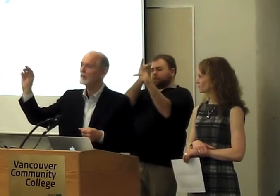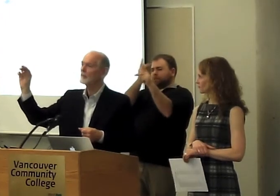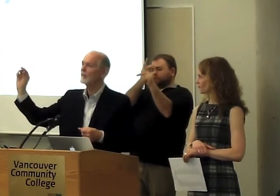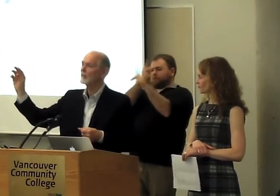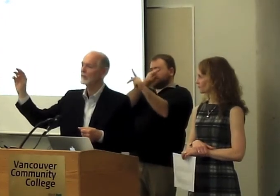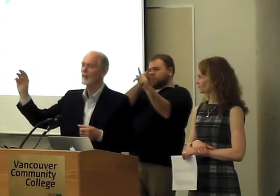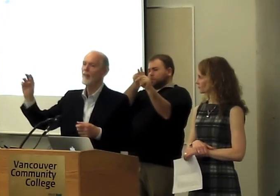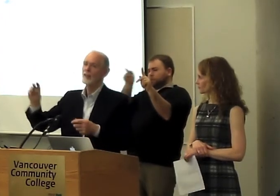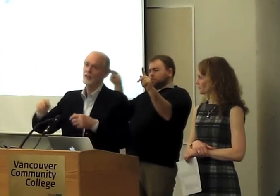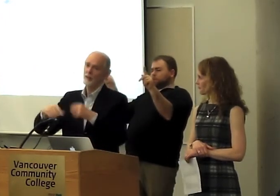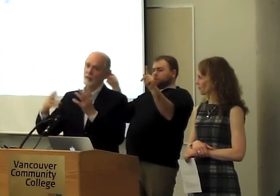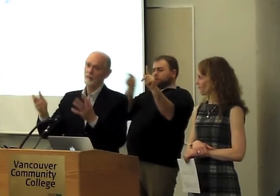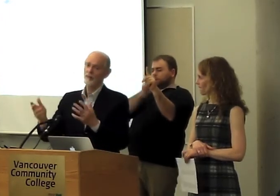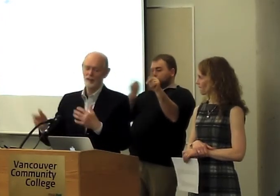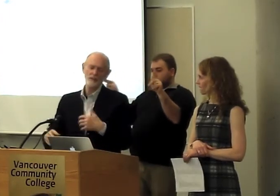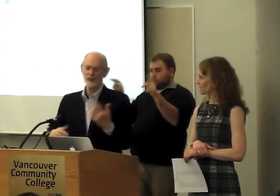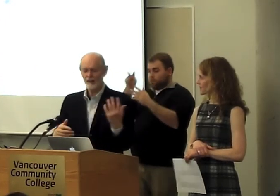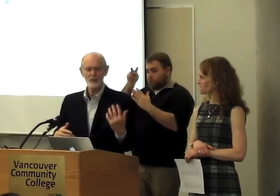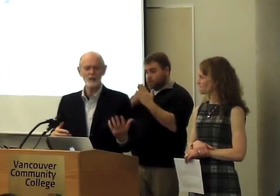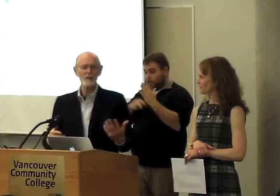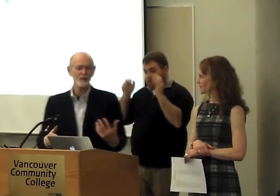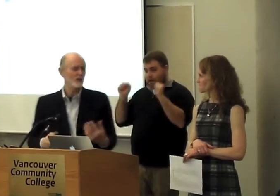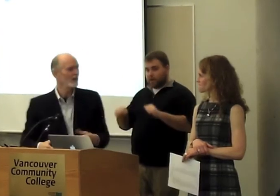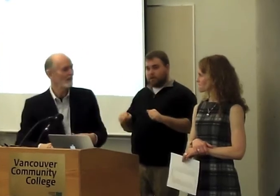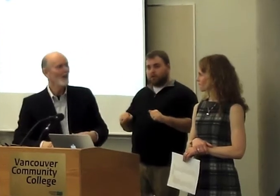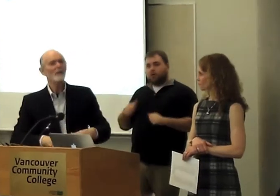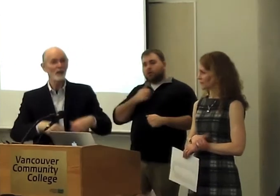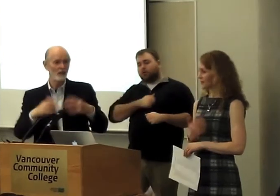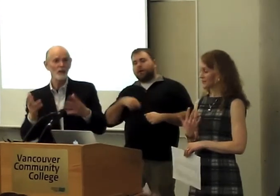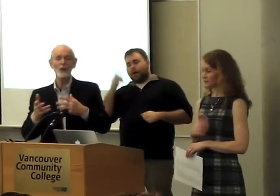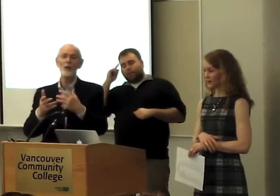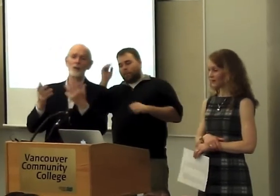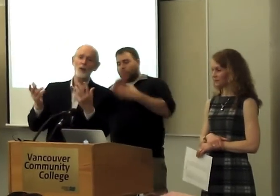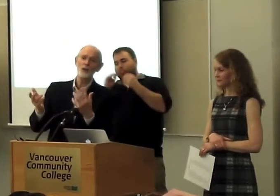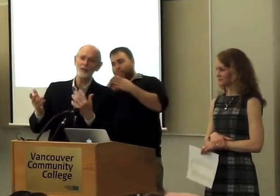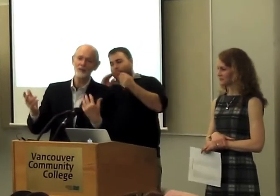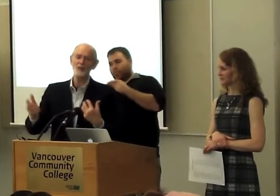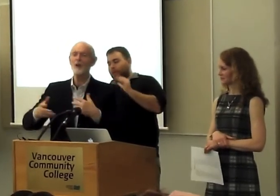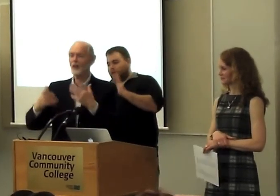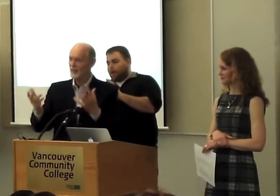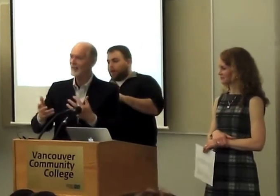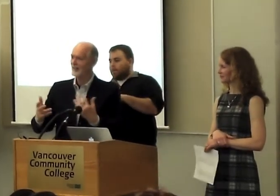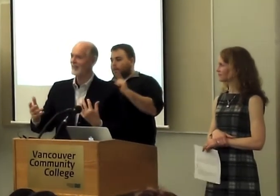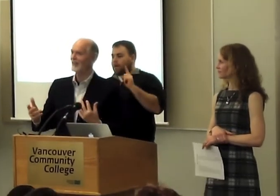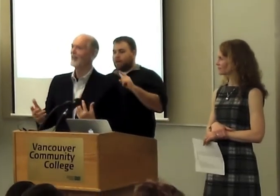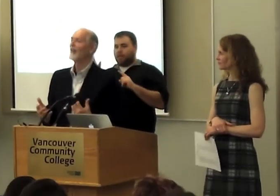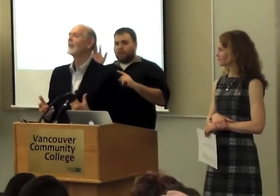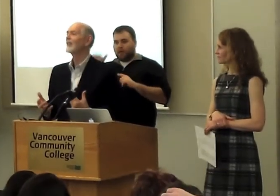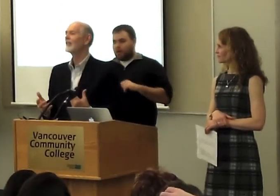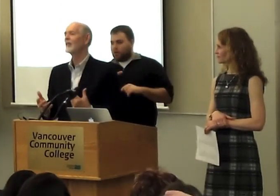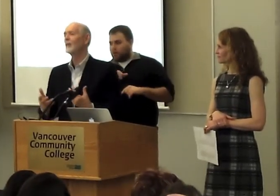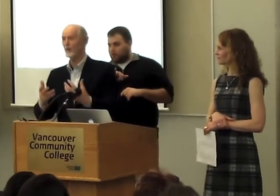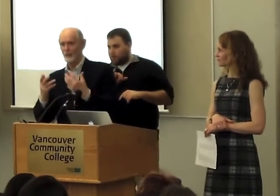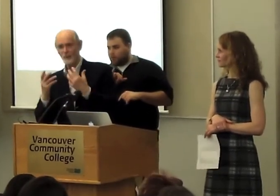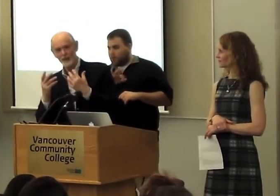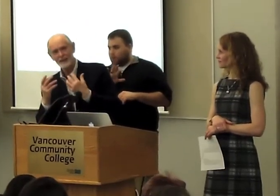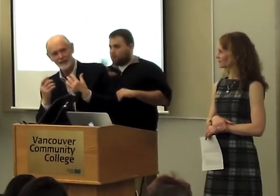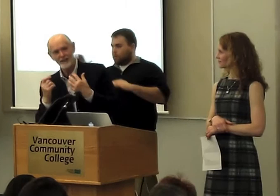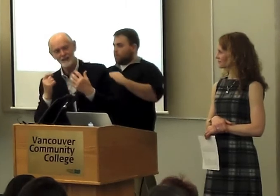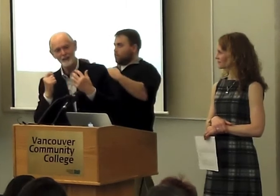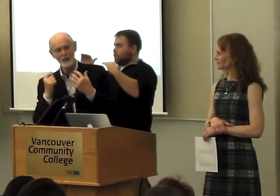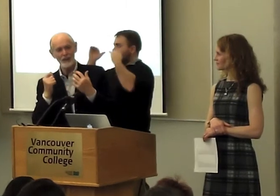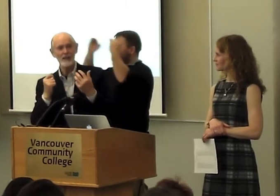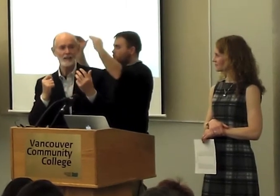gave them endless privileges. So what the, I'm sorry, I'm just repeating what you said. But the whole notion of democratizing, what,